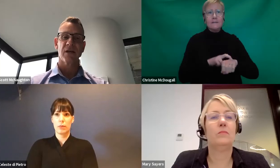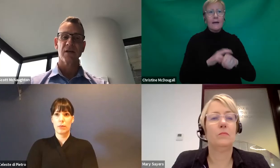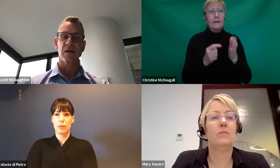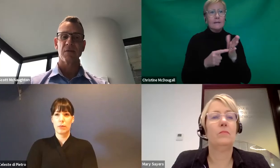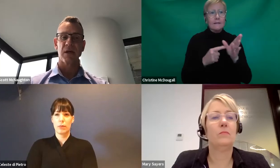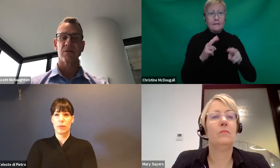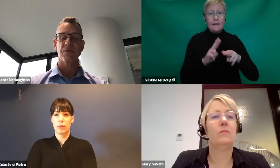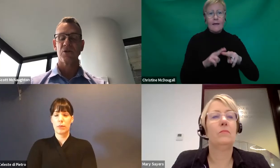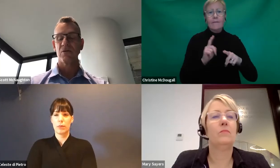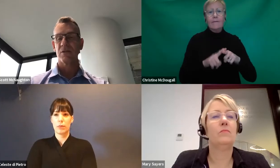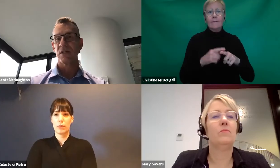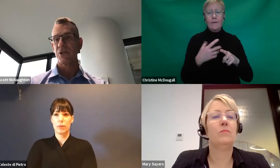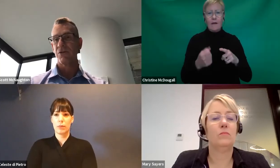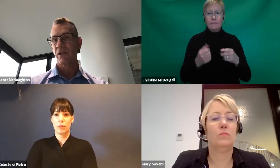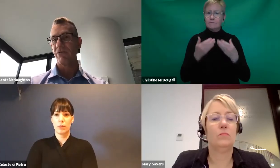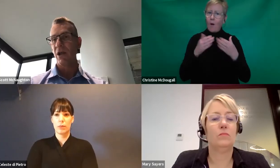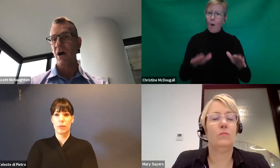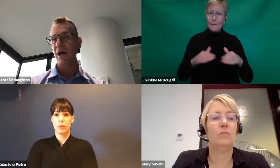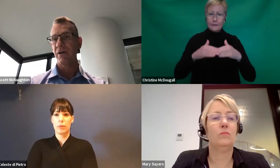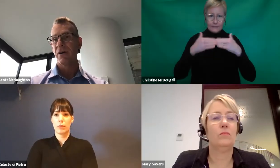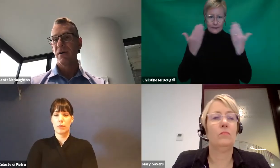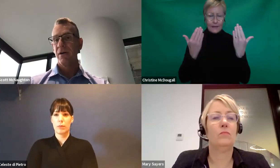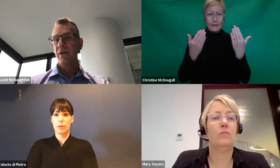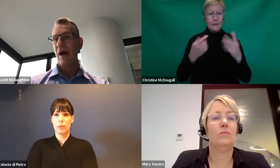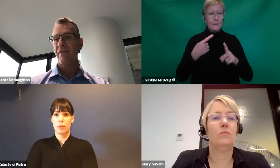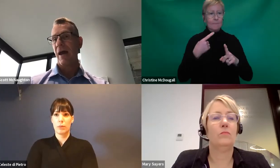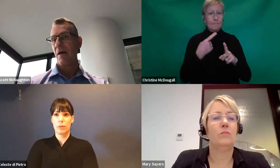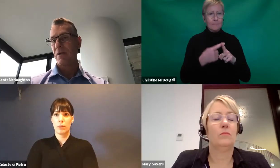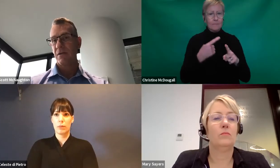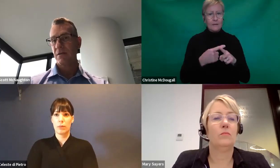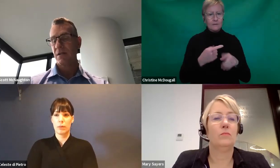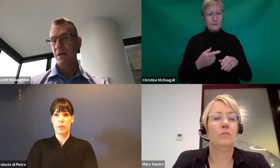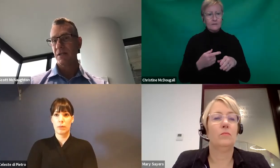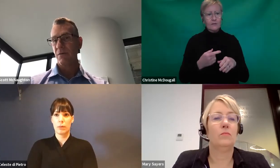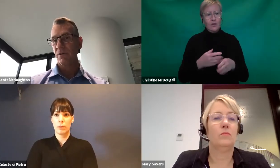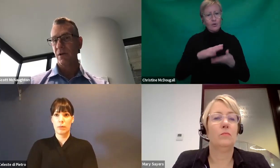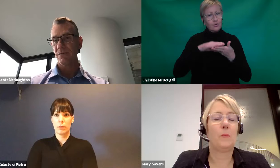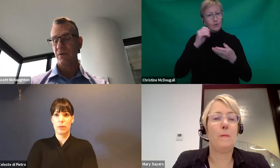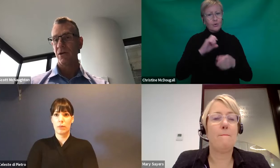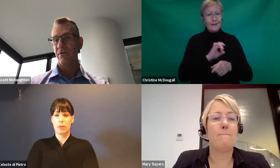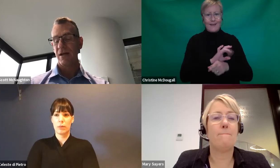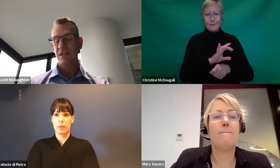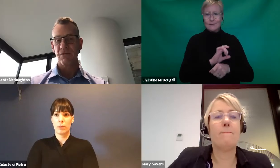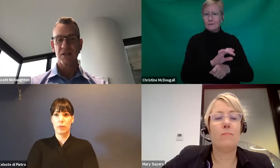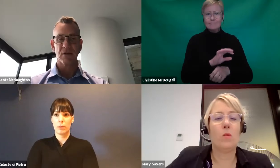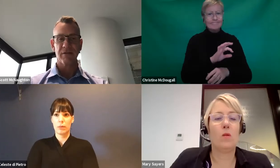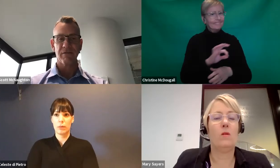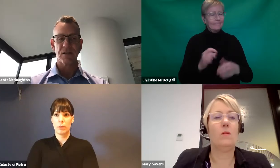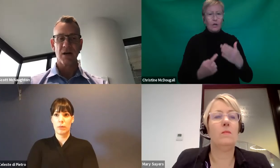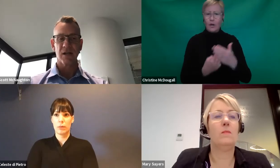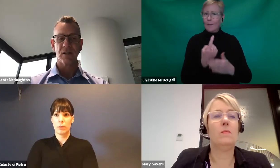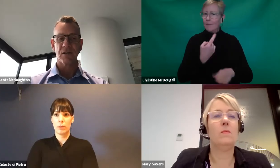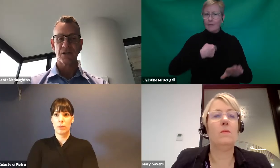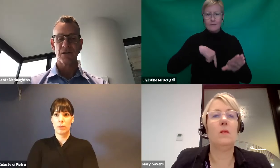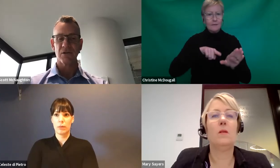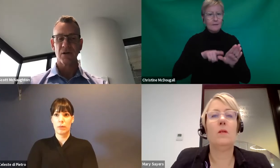counselling, things that students this year really rely on, you know, haven't happened as much as they would like to. And I know that's increasing a lot of